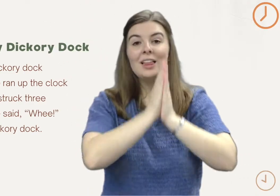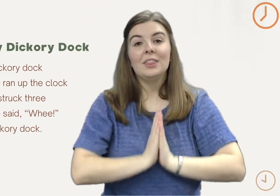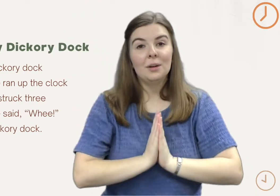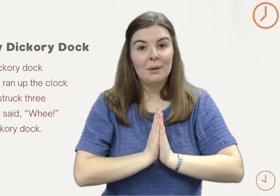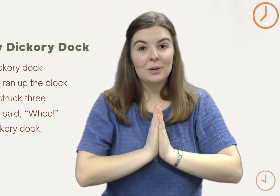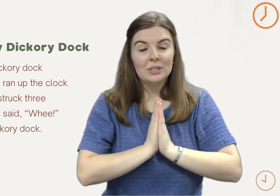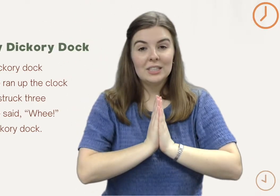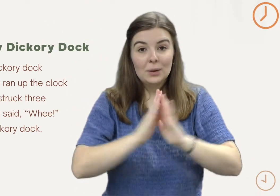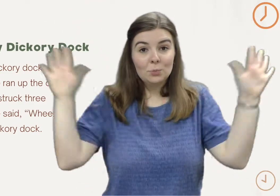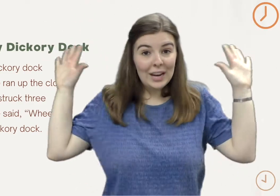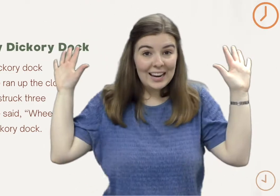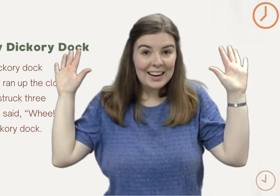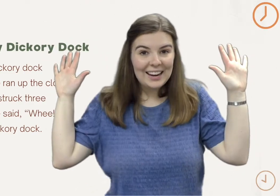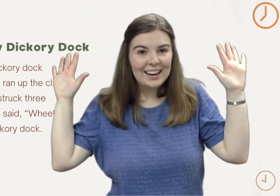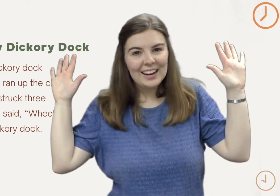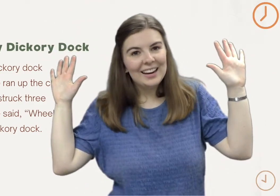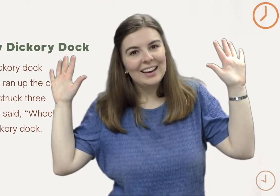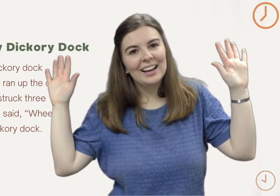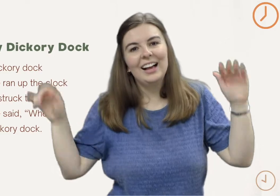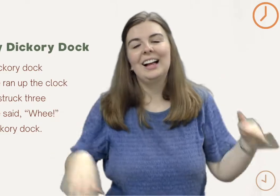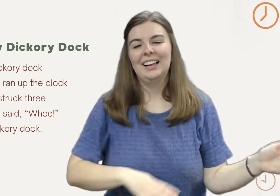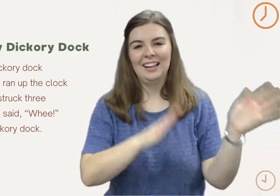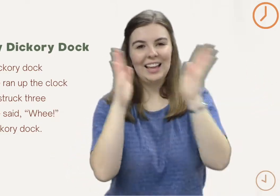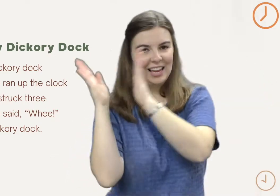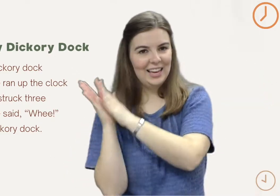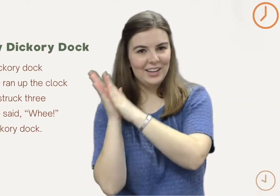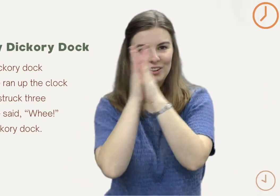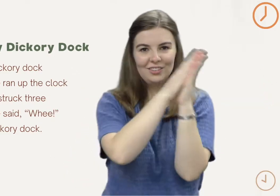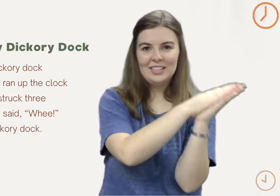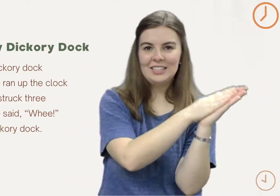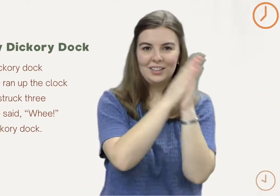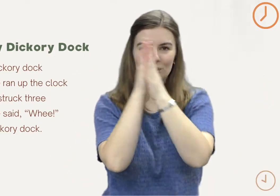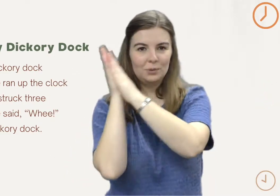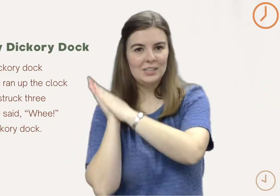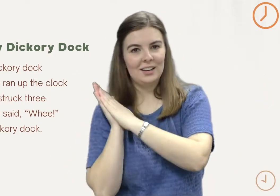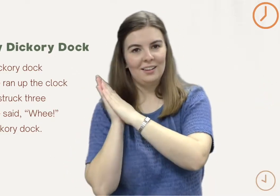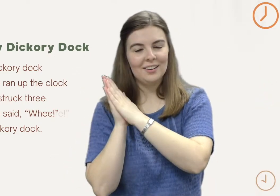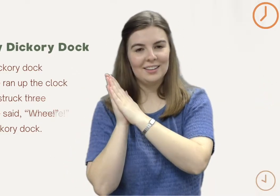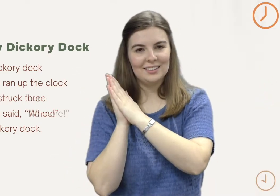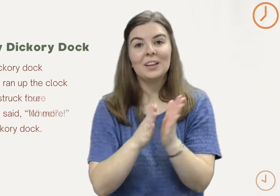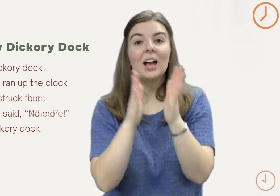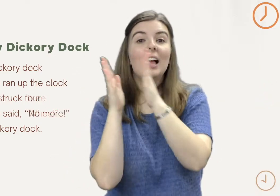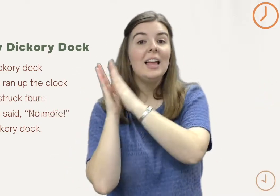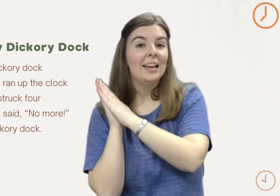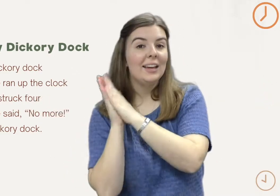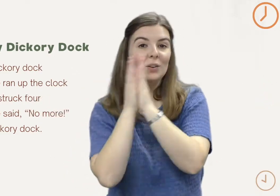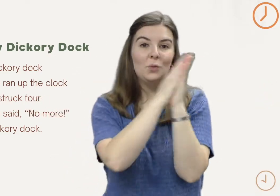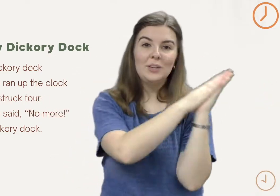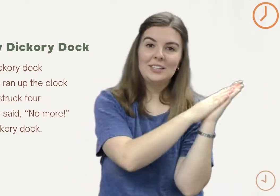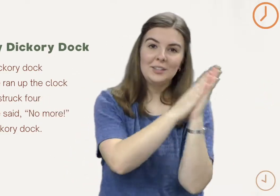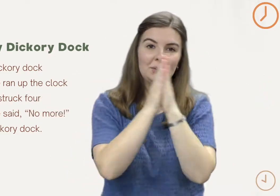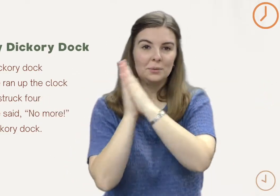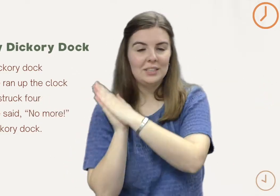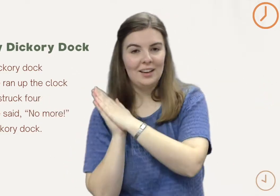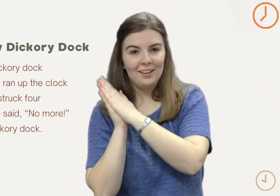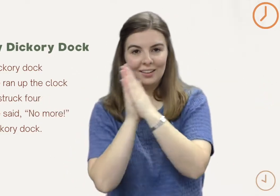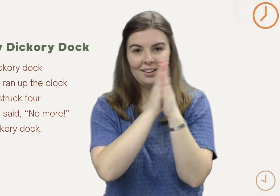The mouse said, whee! Hickory Dickory Dock, Hickory Dickory Dock,